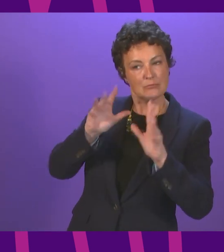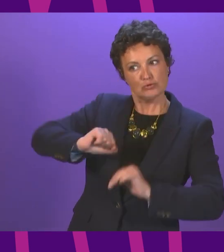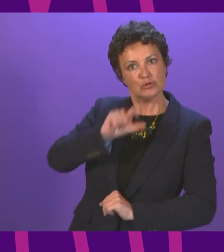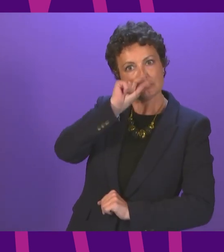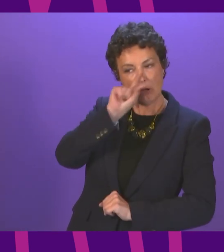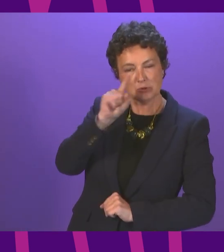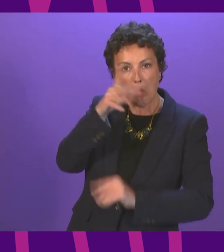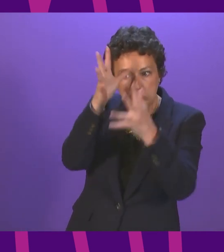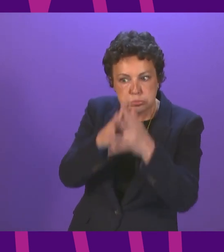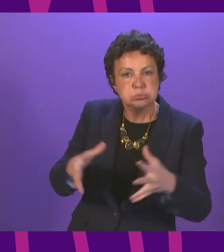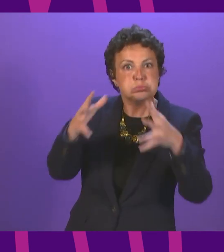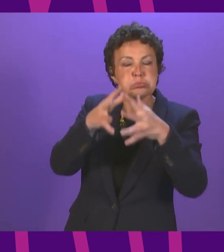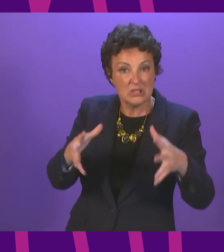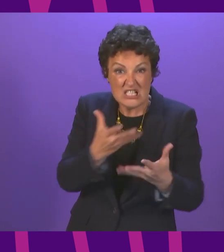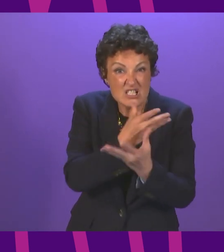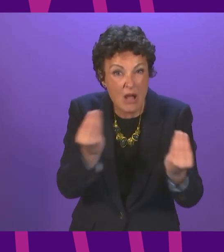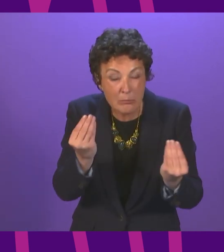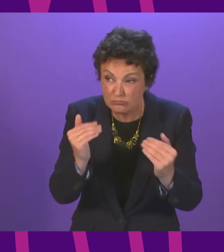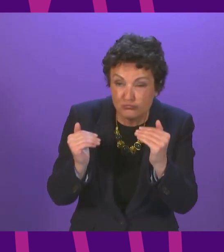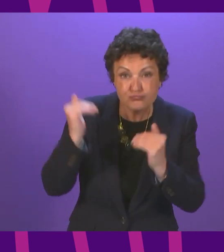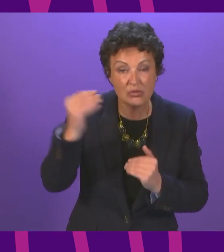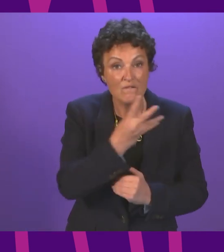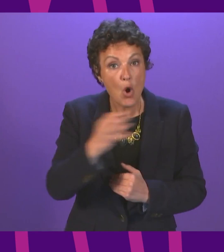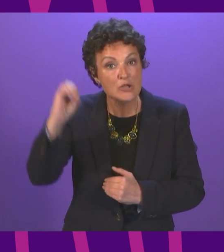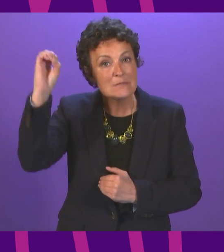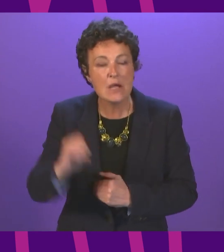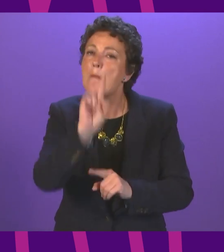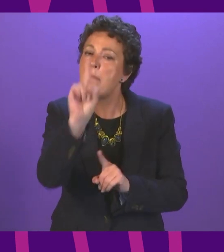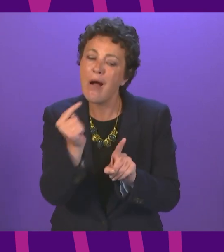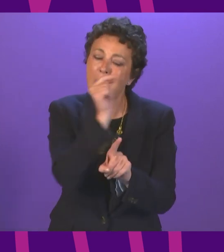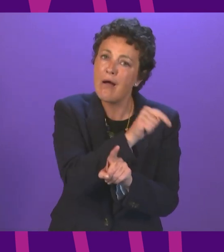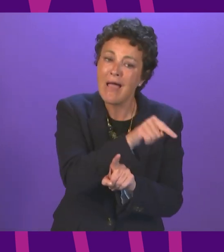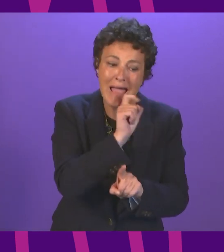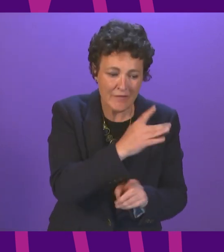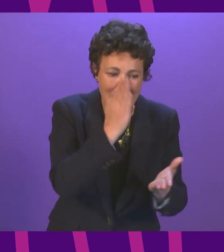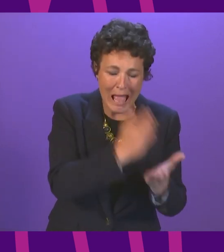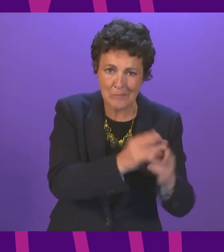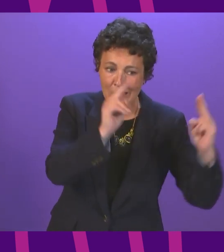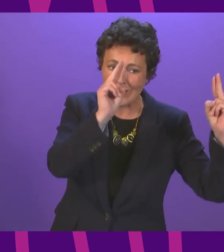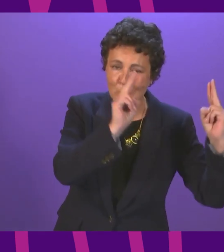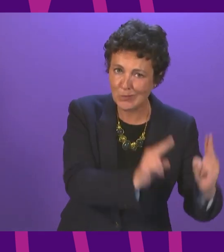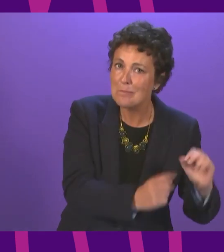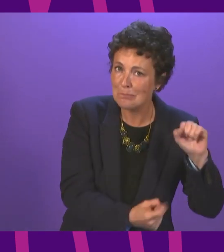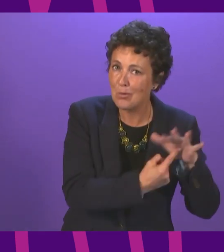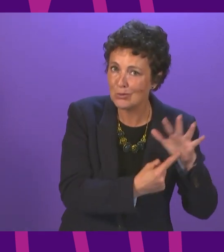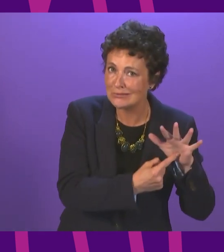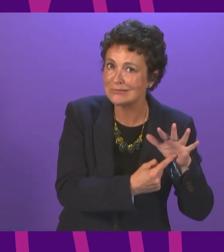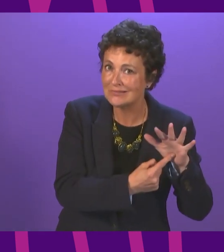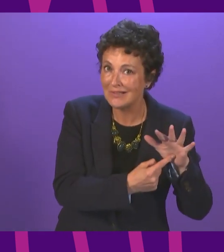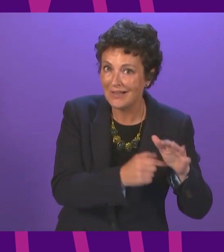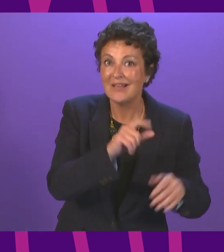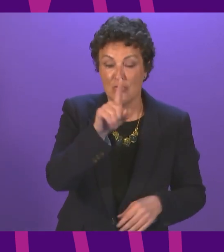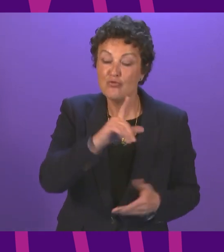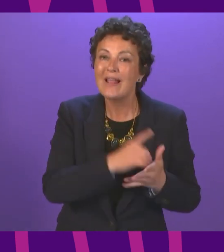400 per cent. But it is important that where there are declines and the biggest long-term increase, which is more than 50 per cent, is